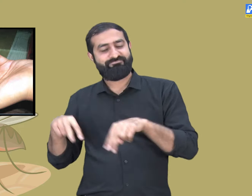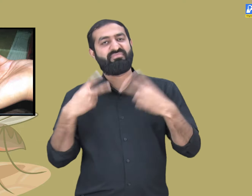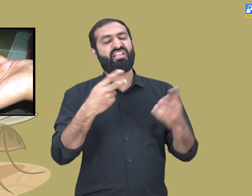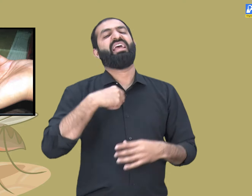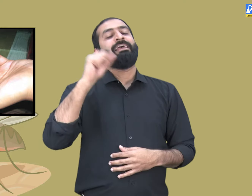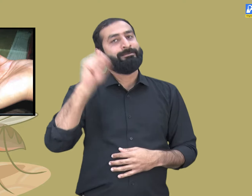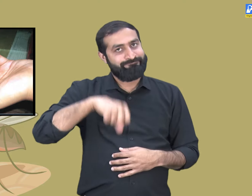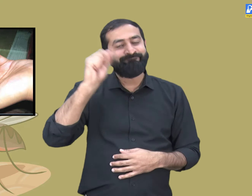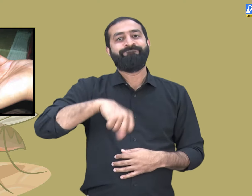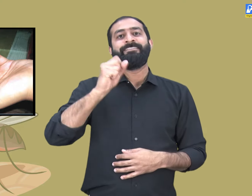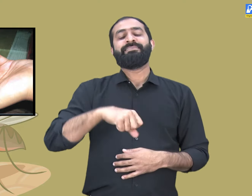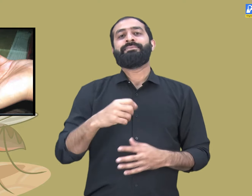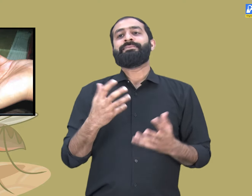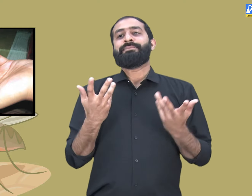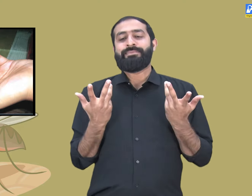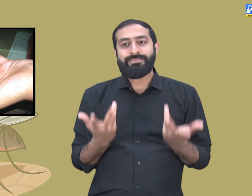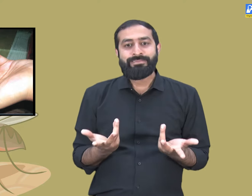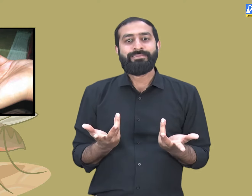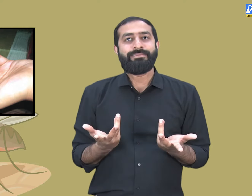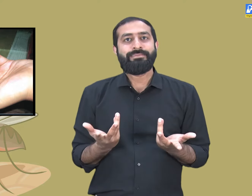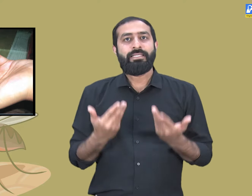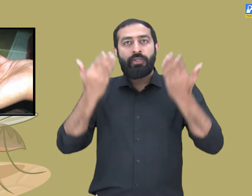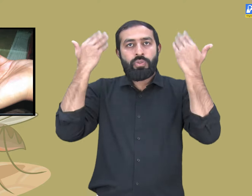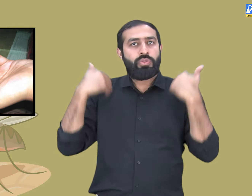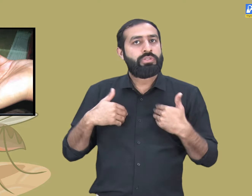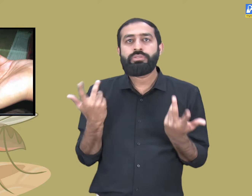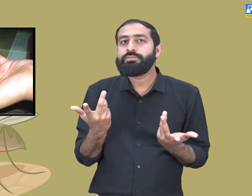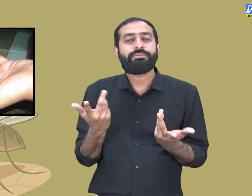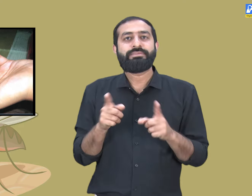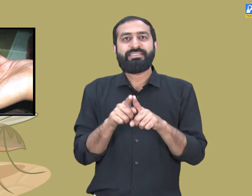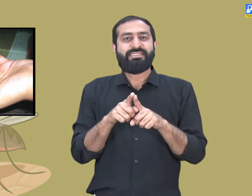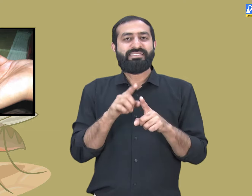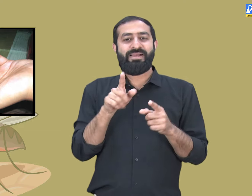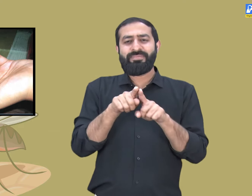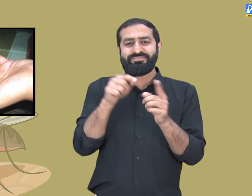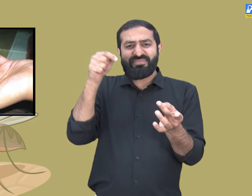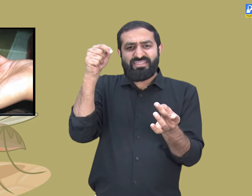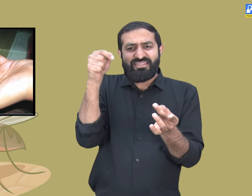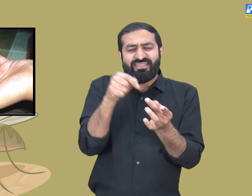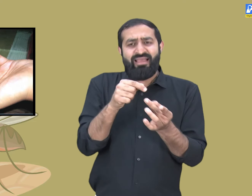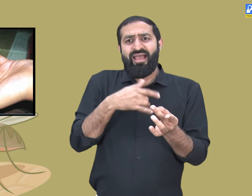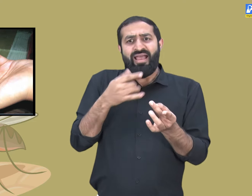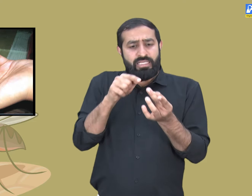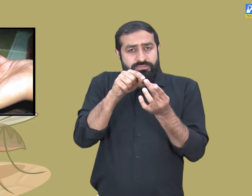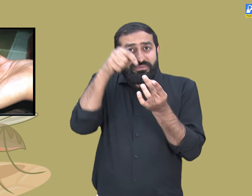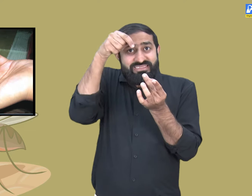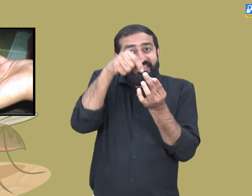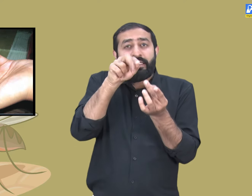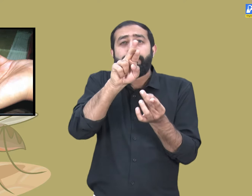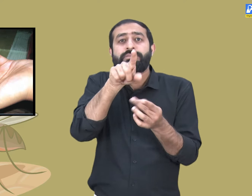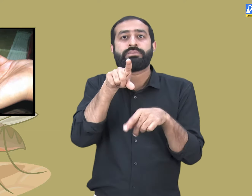Rajat replied, Actually, when the needle pricked my finger, it felt like